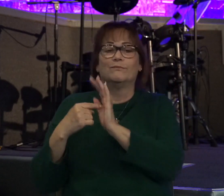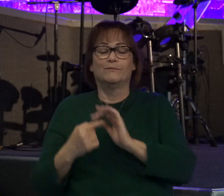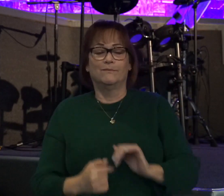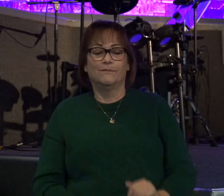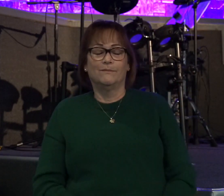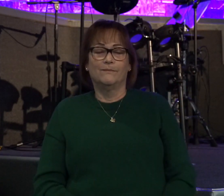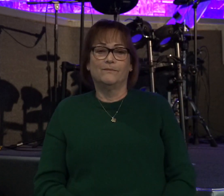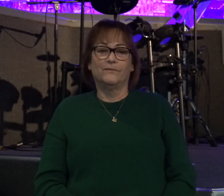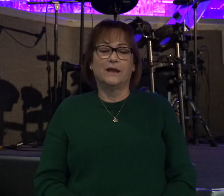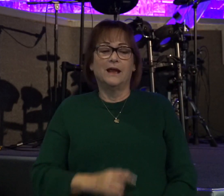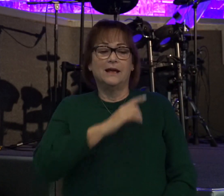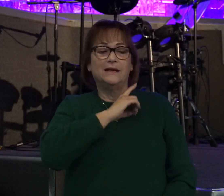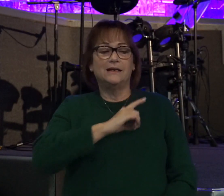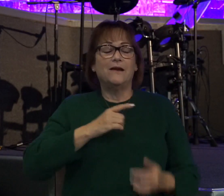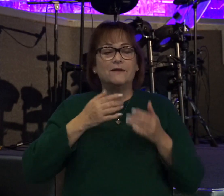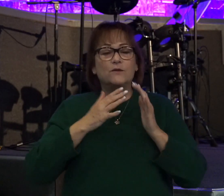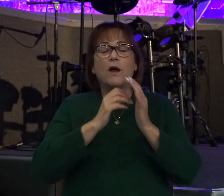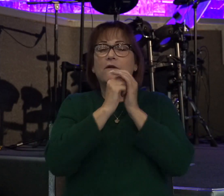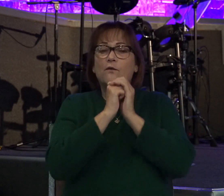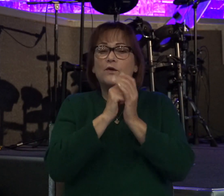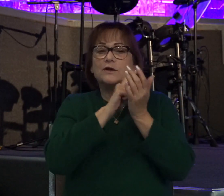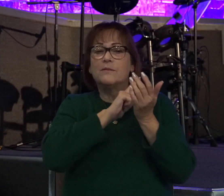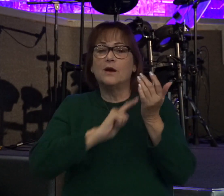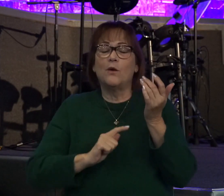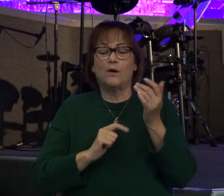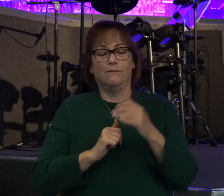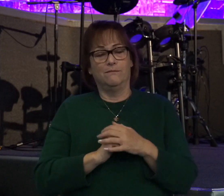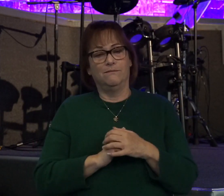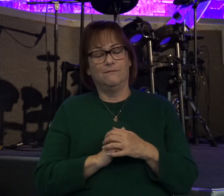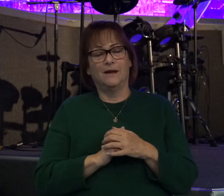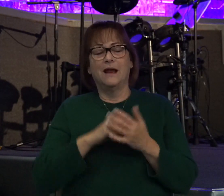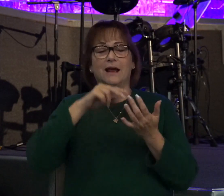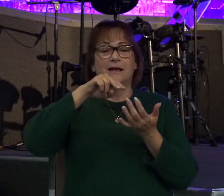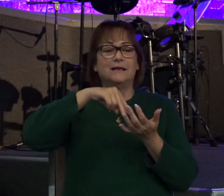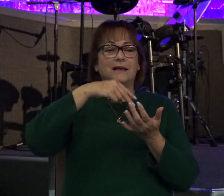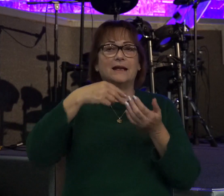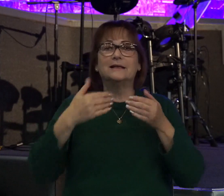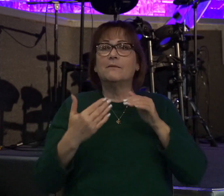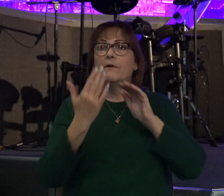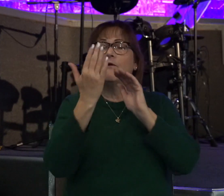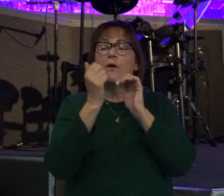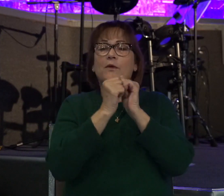It was David's way of worshiping the Lord here. Dancing before him with all of his might.